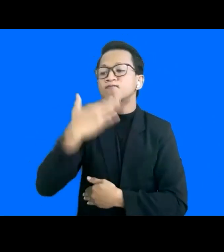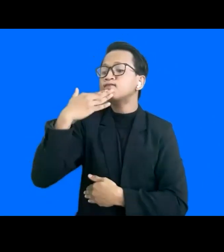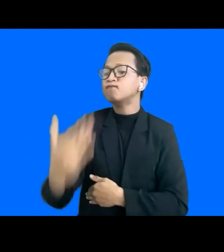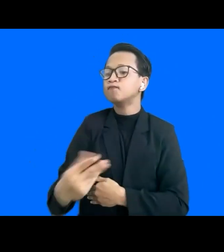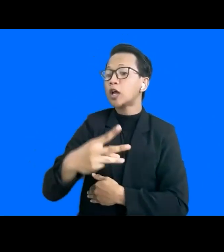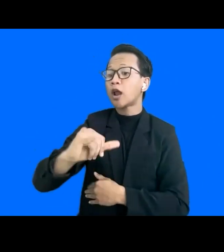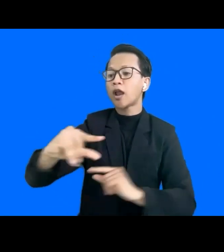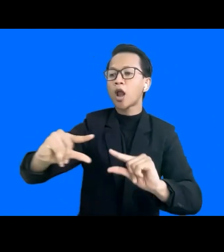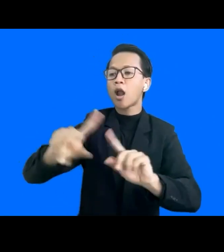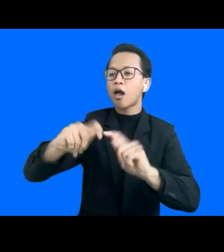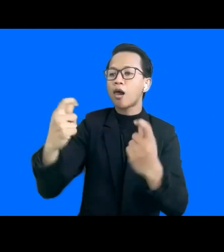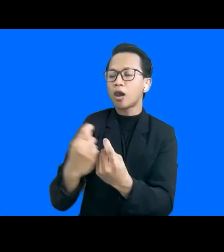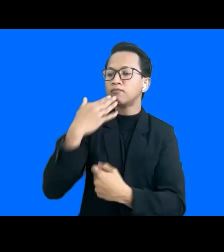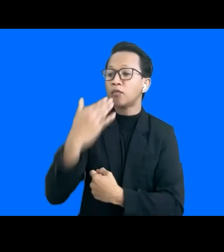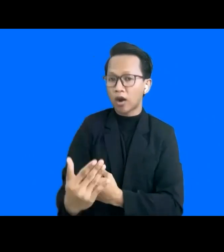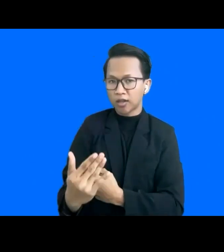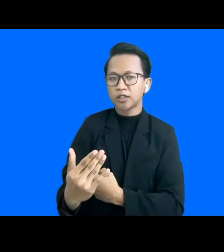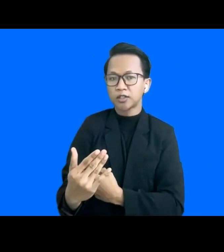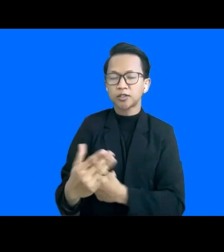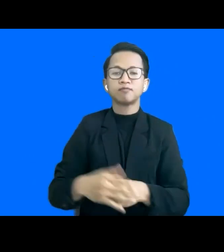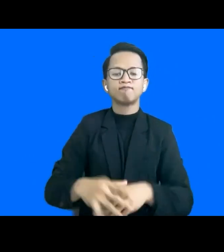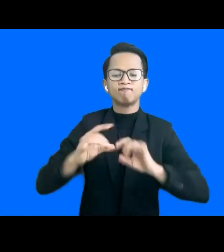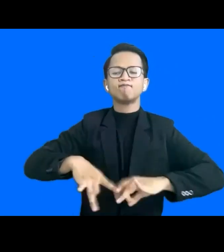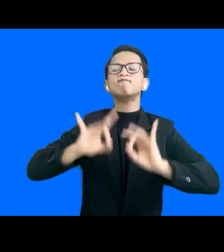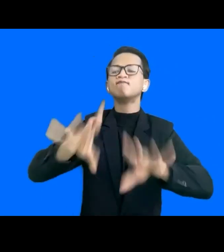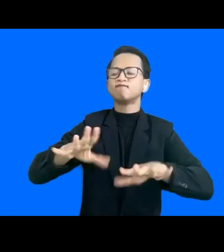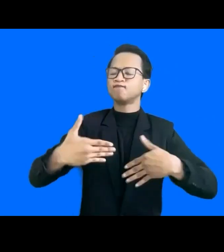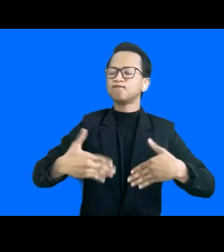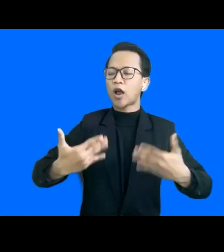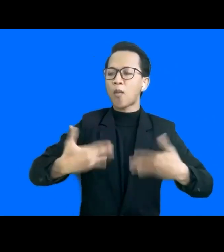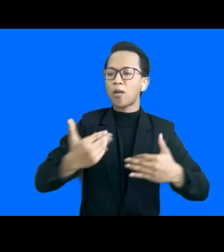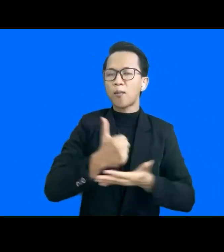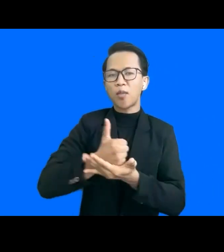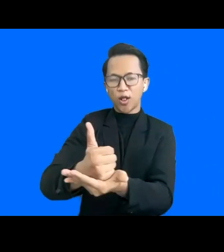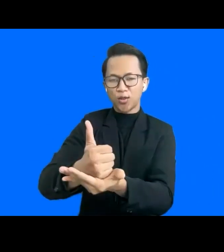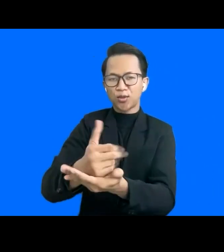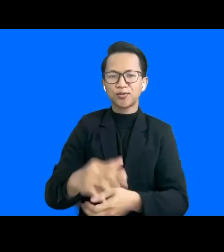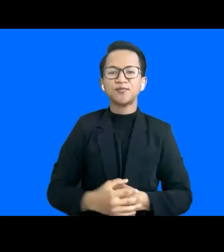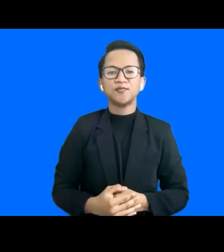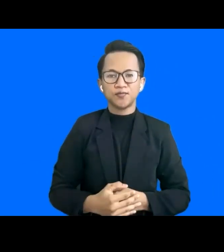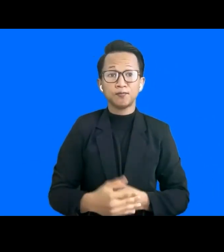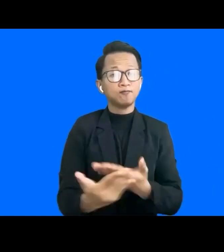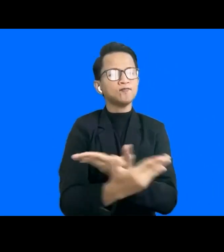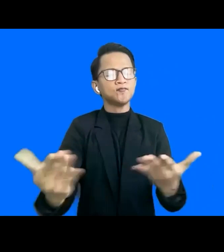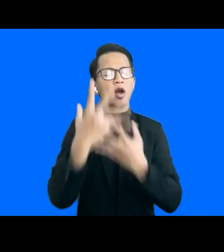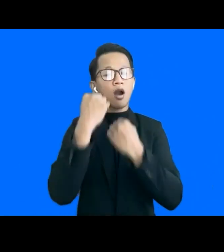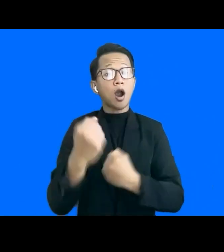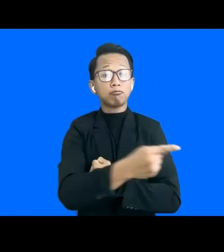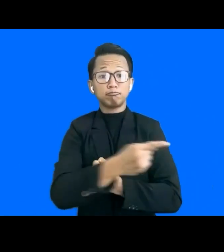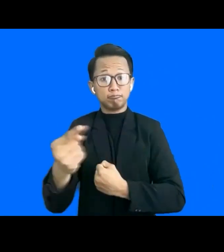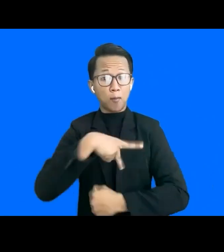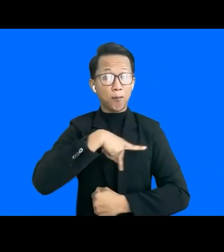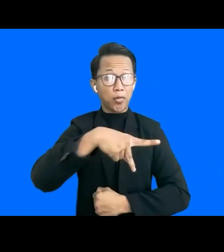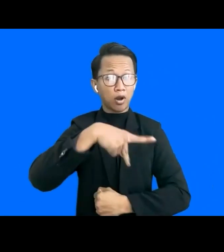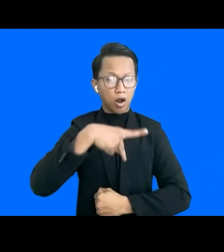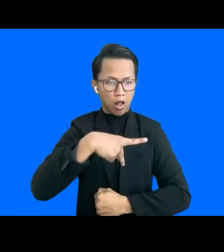hosting today's event, which Australia is very pleased to be supporting. I wish all participants online a productive discussion,